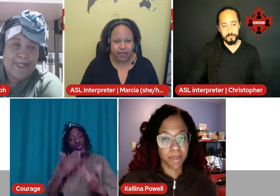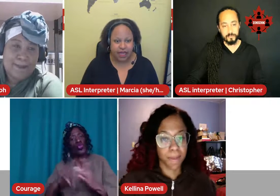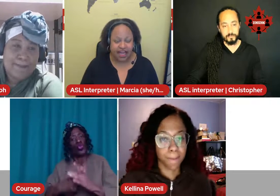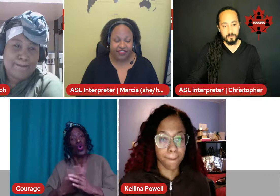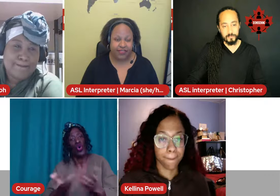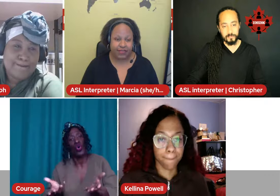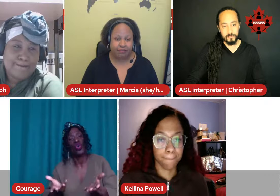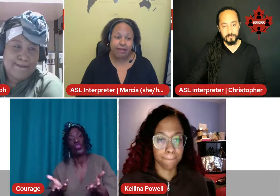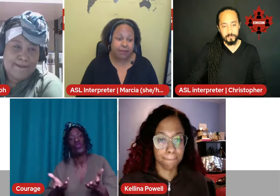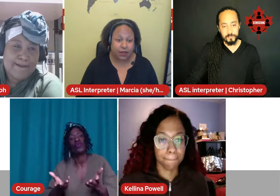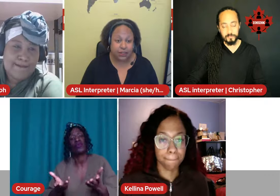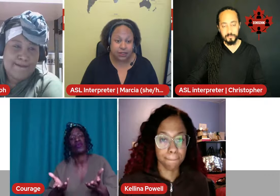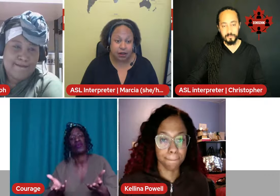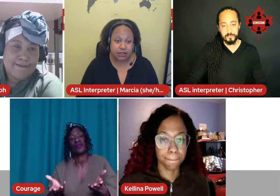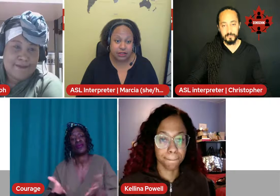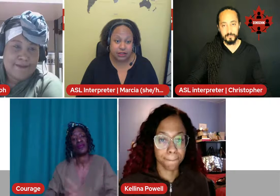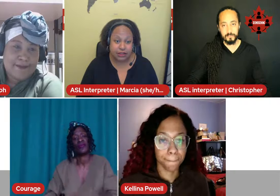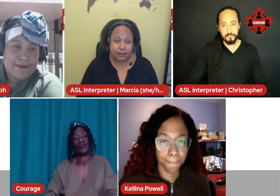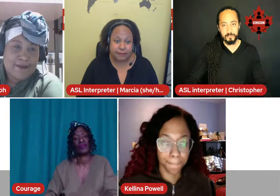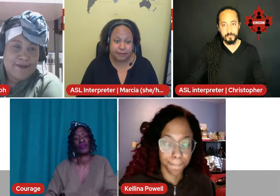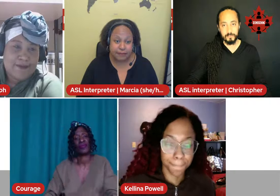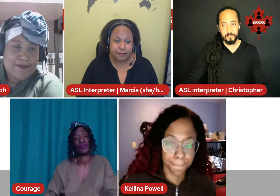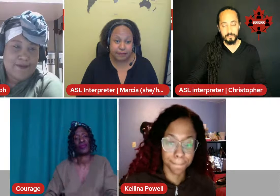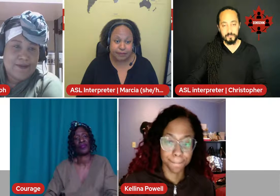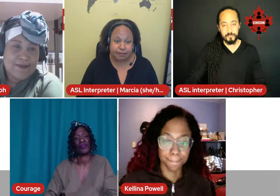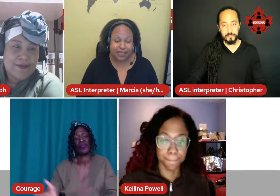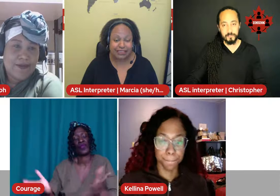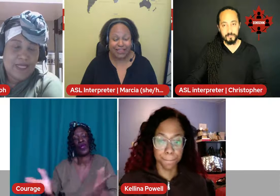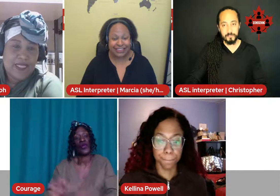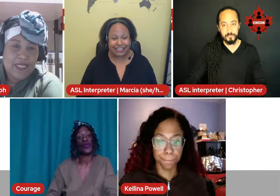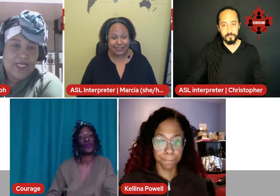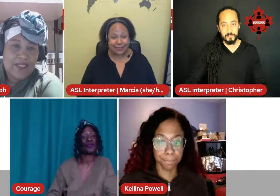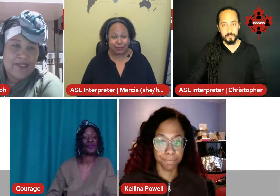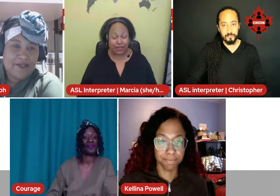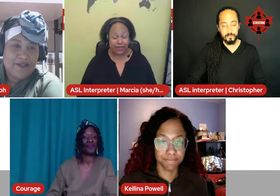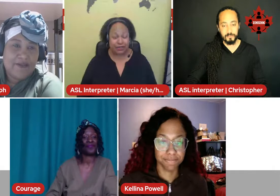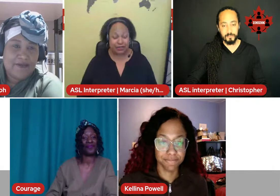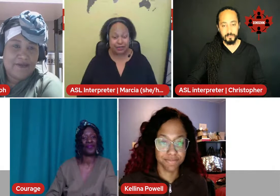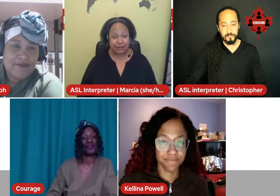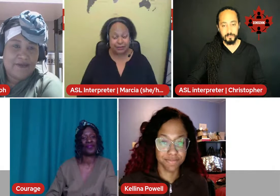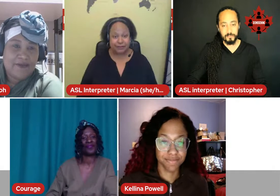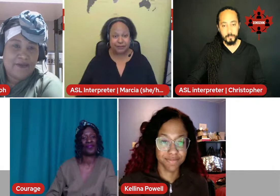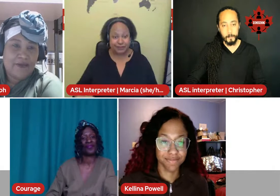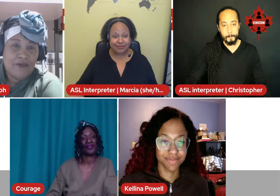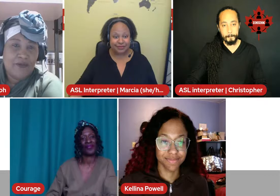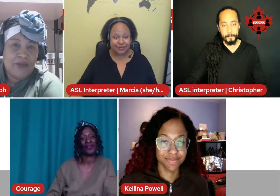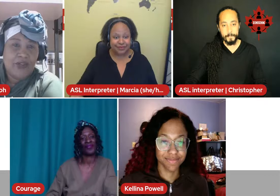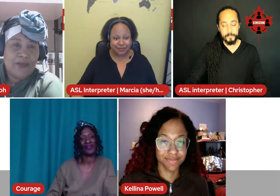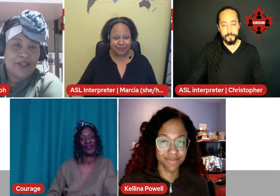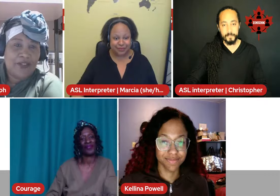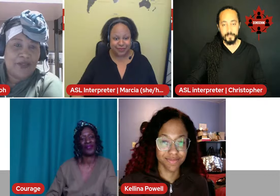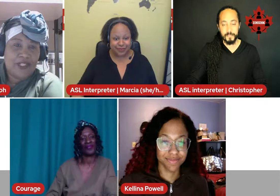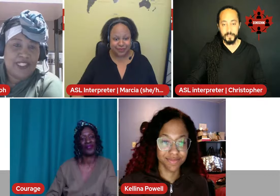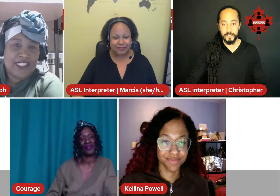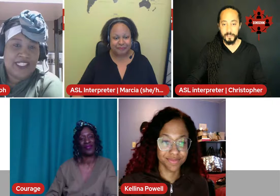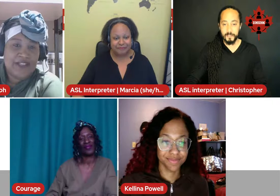I think it might be a good start. That's all I can say at this point. What about you, Kalina?